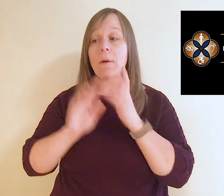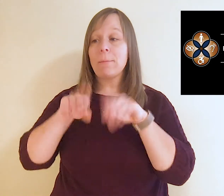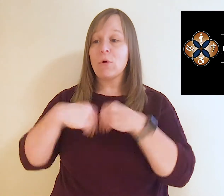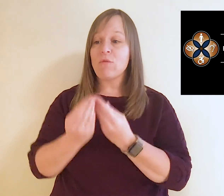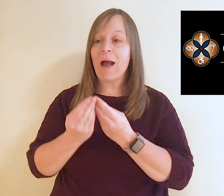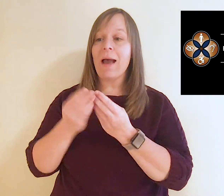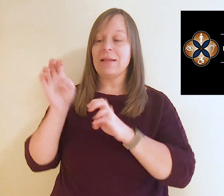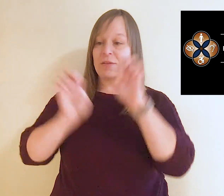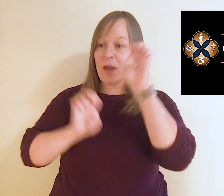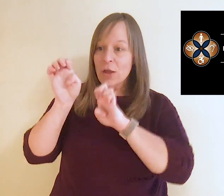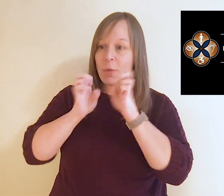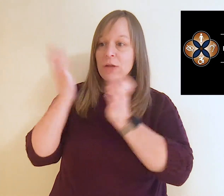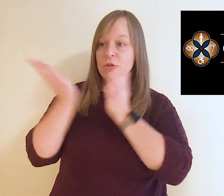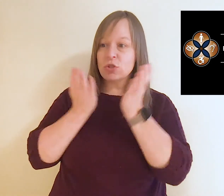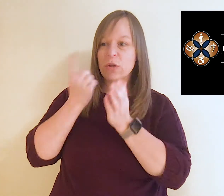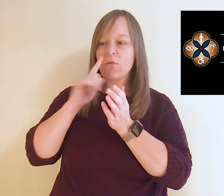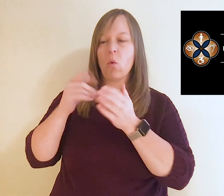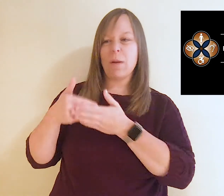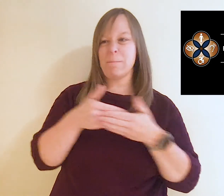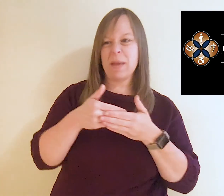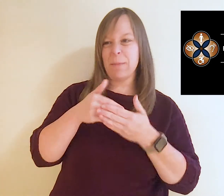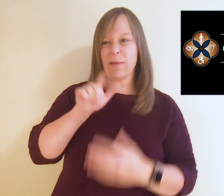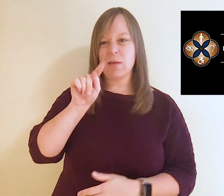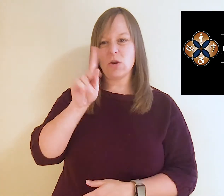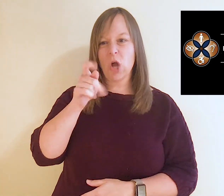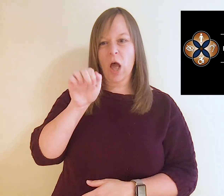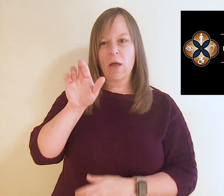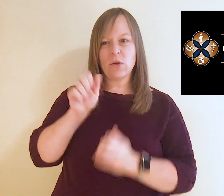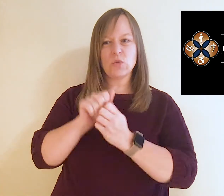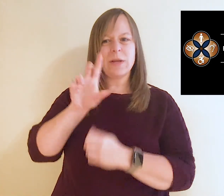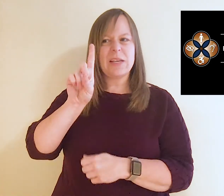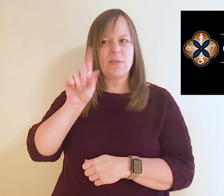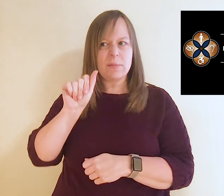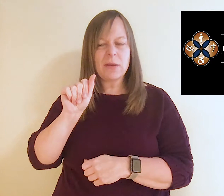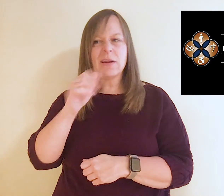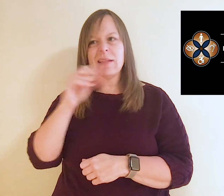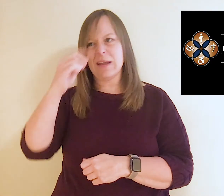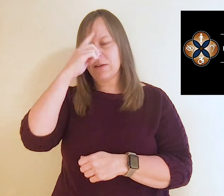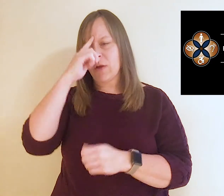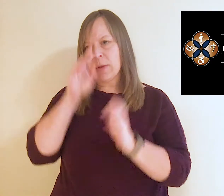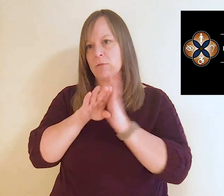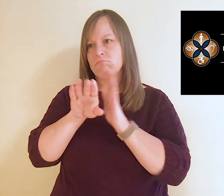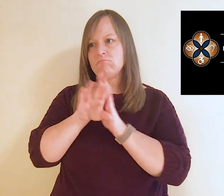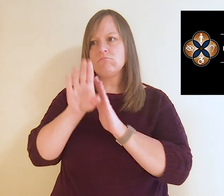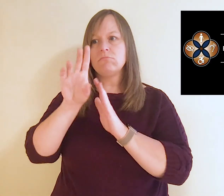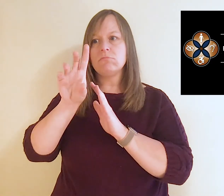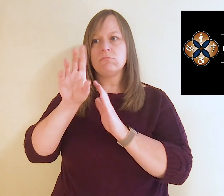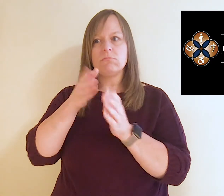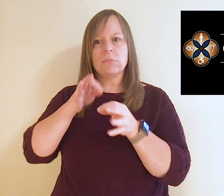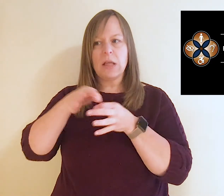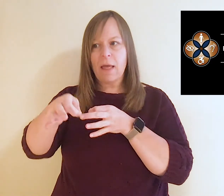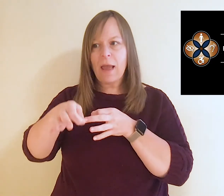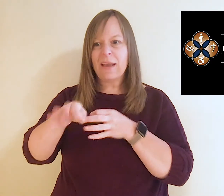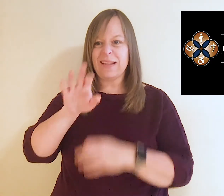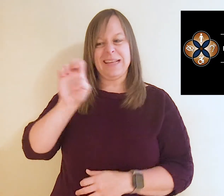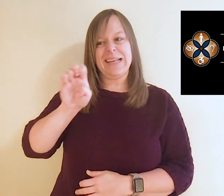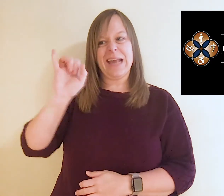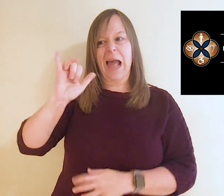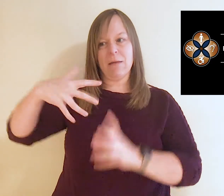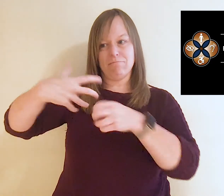provides evaluations and services for infants and toddlers with disabilities and developmental delays. The purpose of EI is